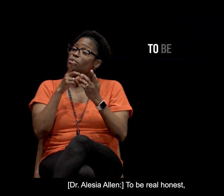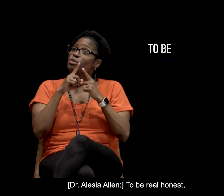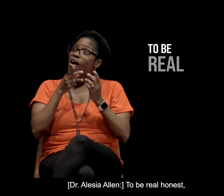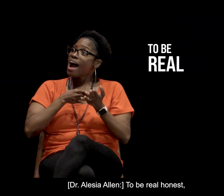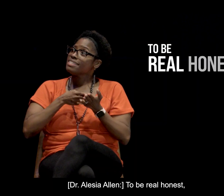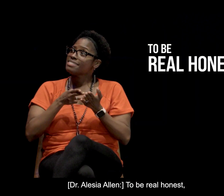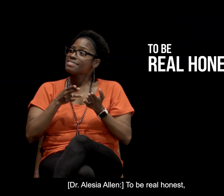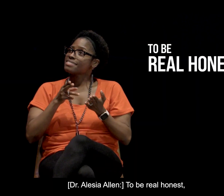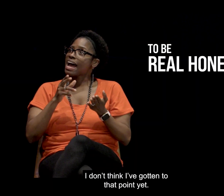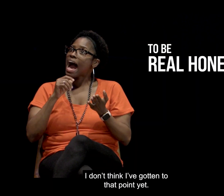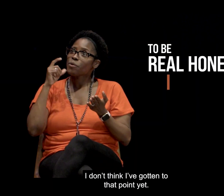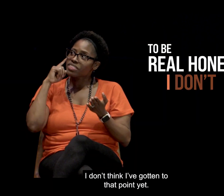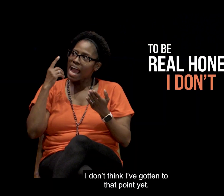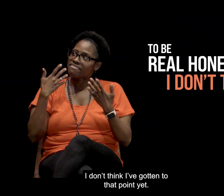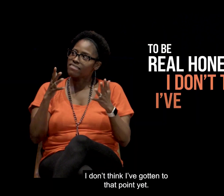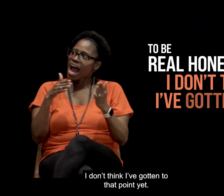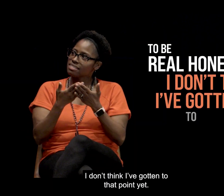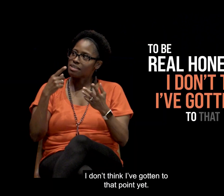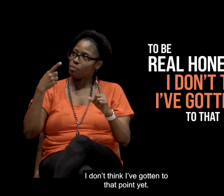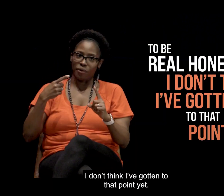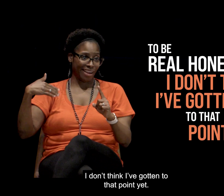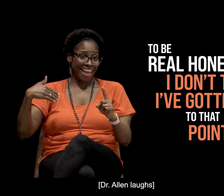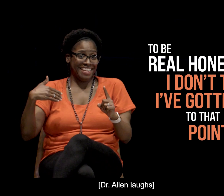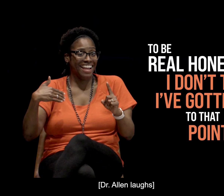To be real honest, I don't think I've gotten to that point yet.